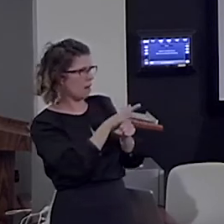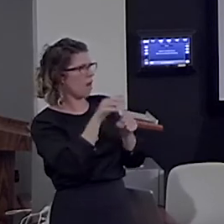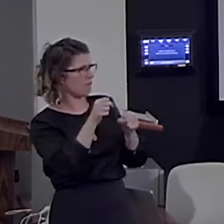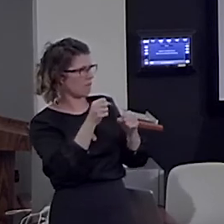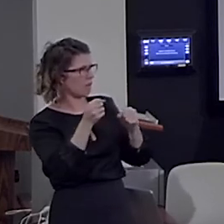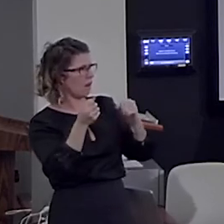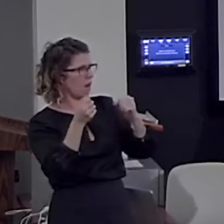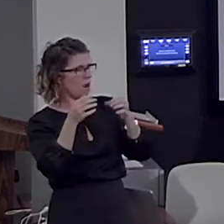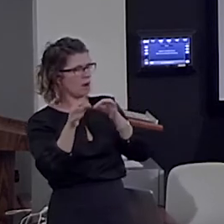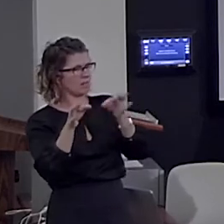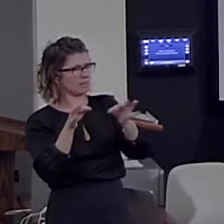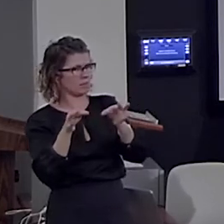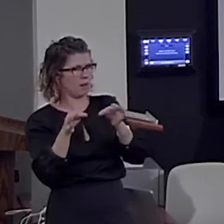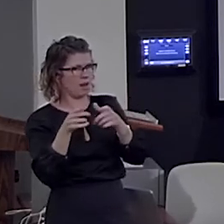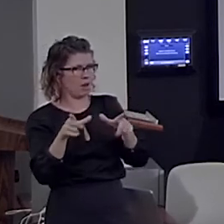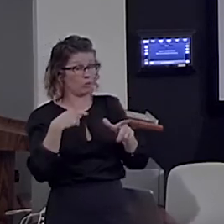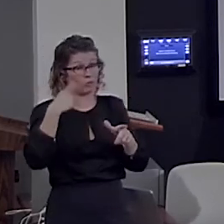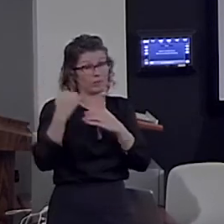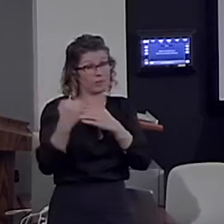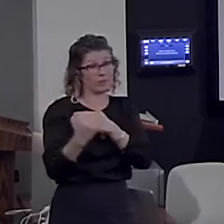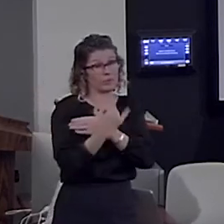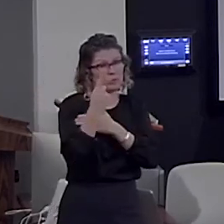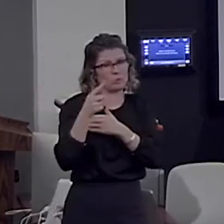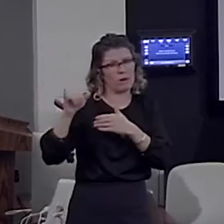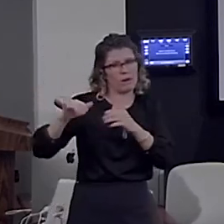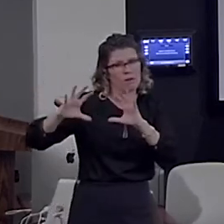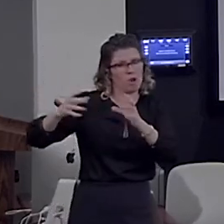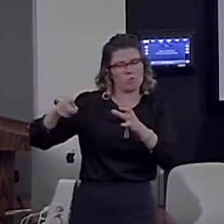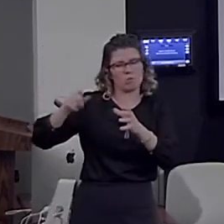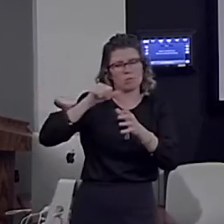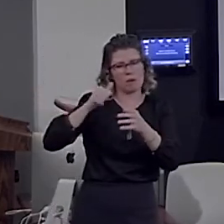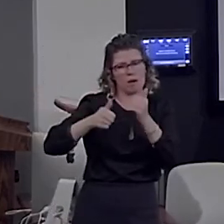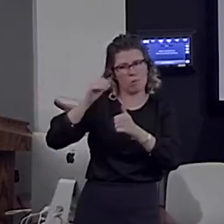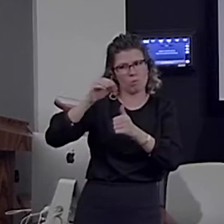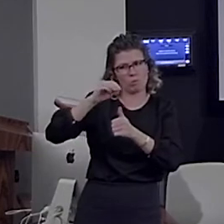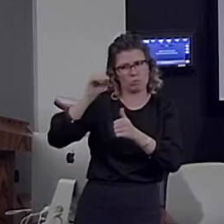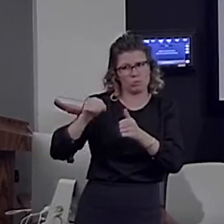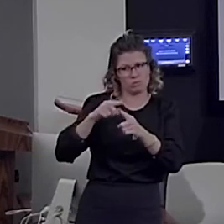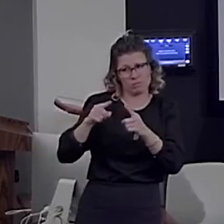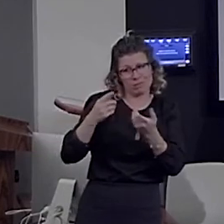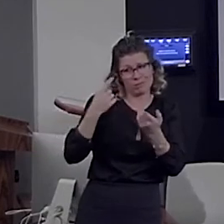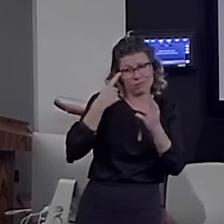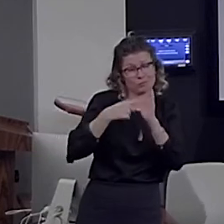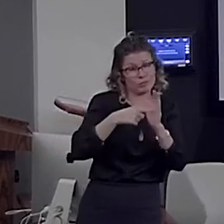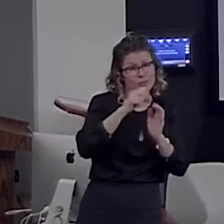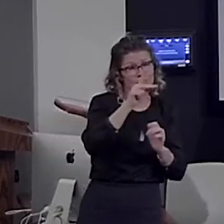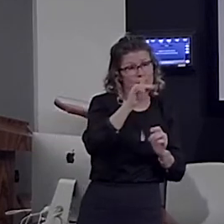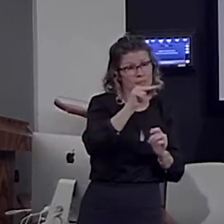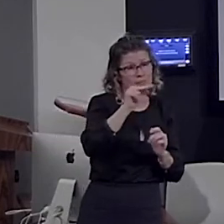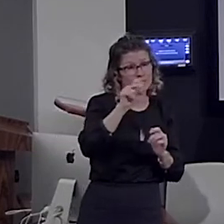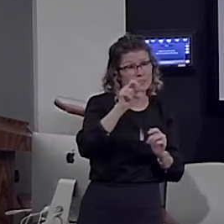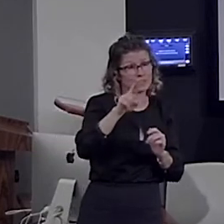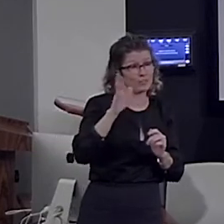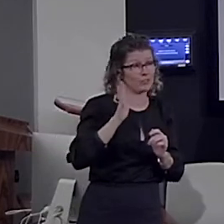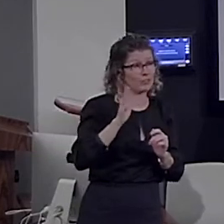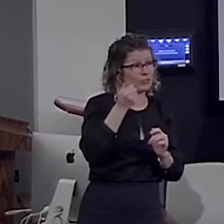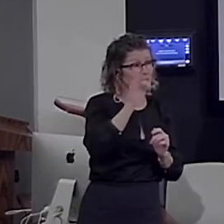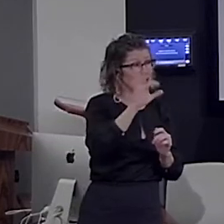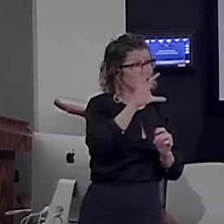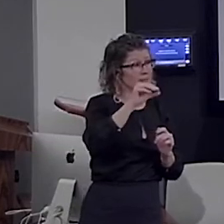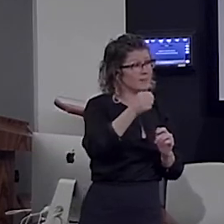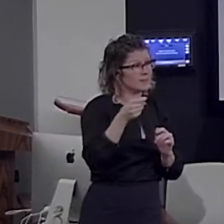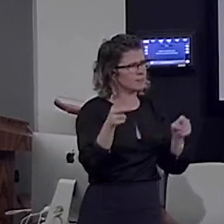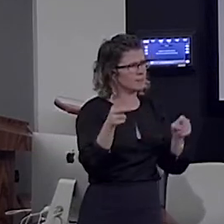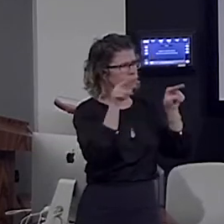I think they are not the majority these days, but there are still people a little bit like Skinner in the 1950s, trying to explain language just by